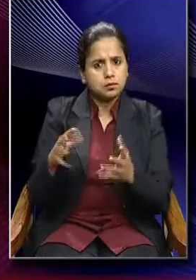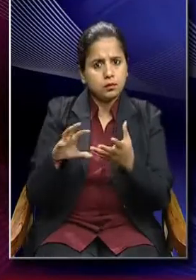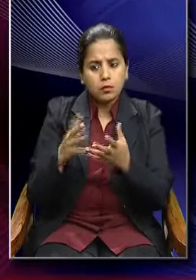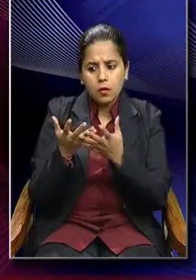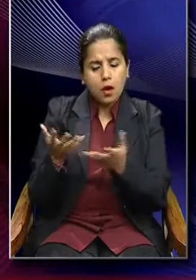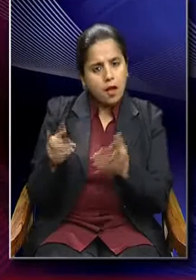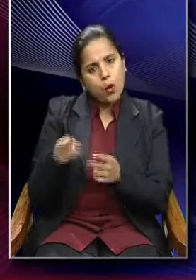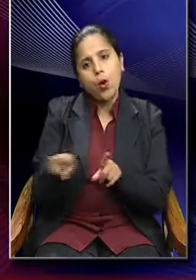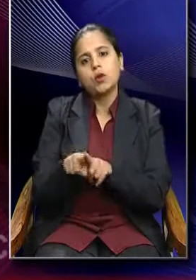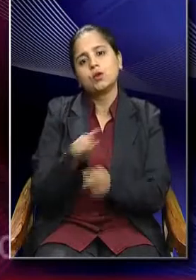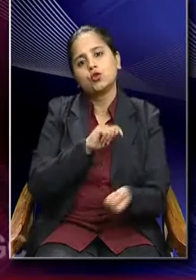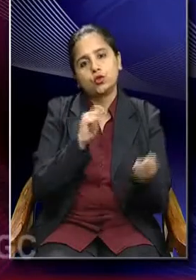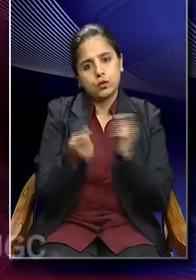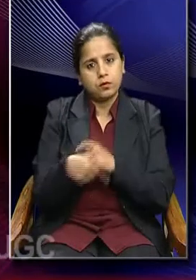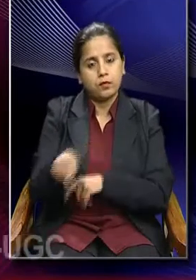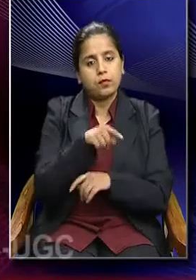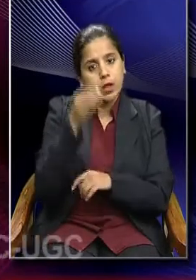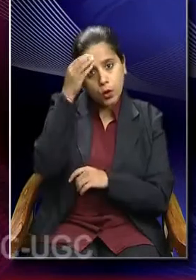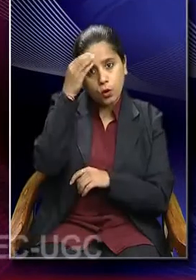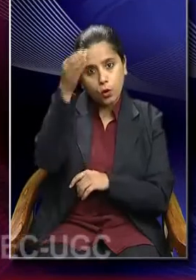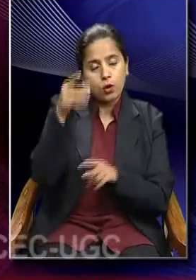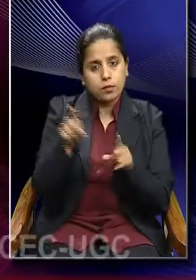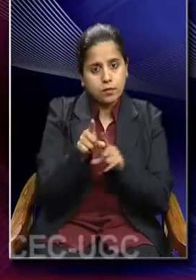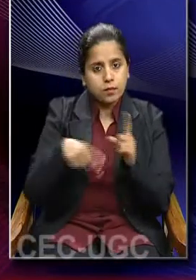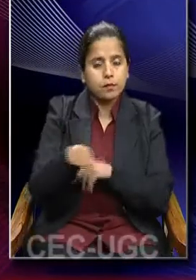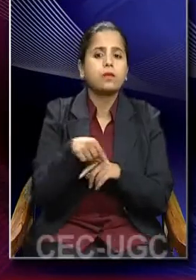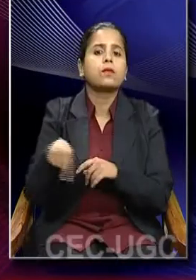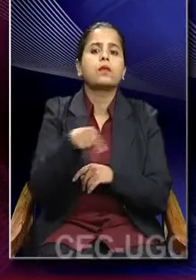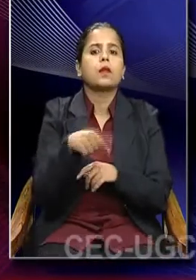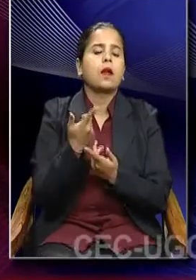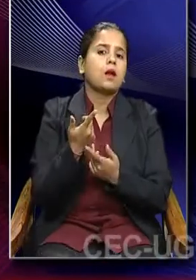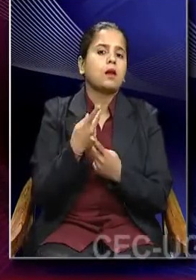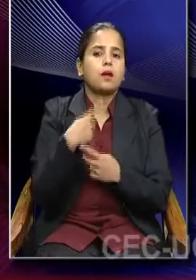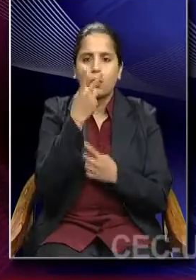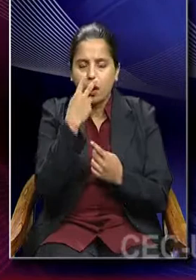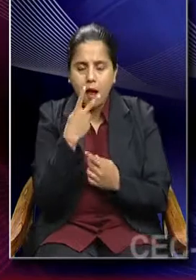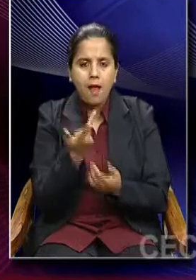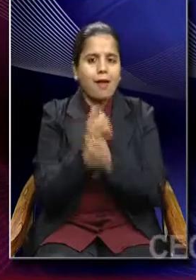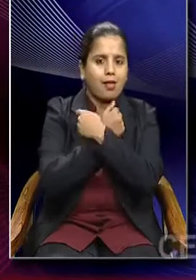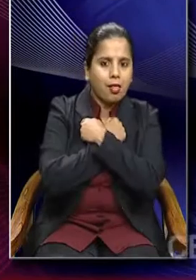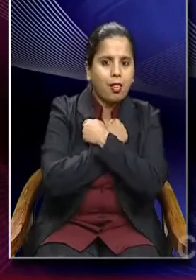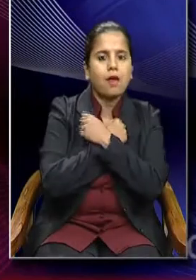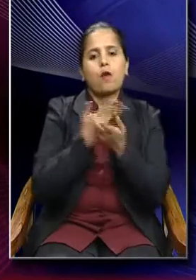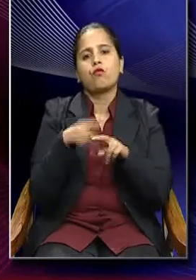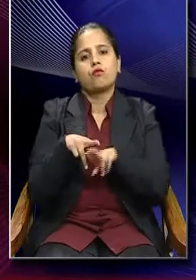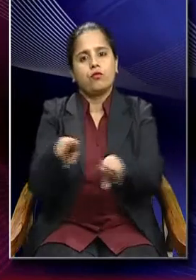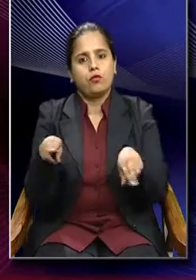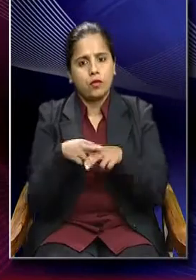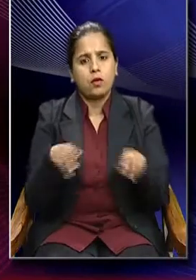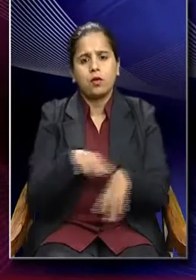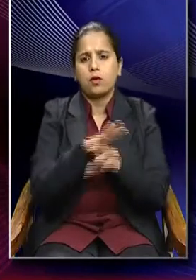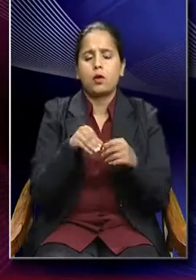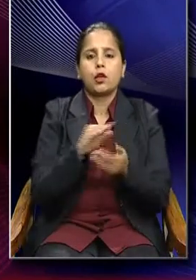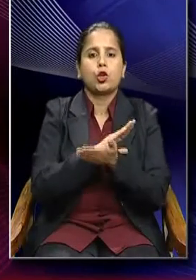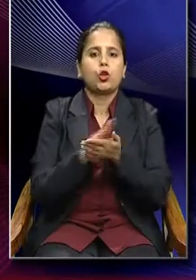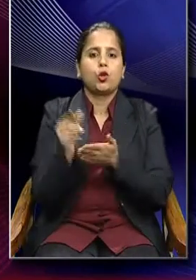changes. So, concepts like crime, love and family are entirely human